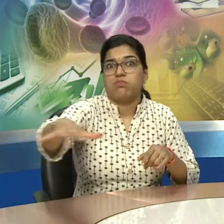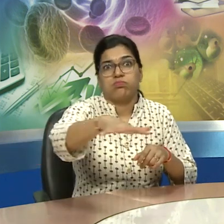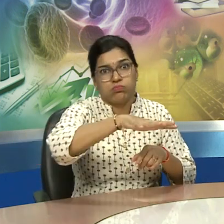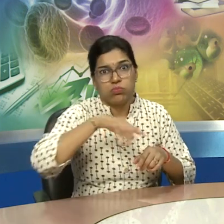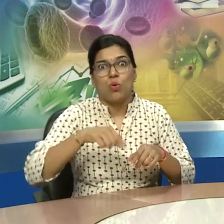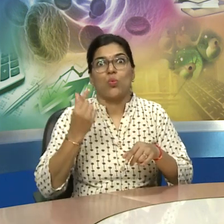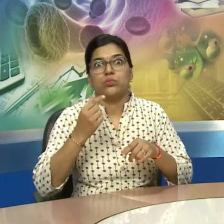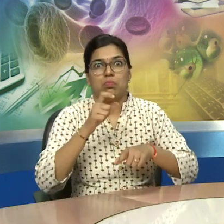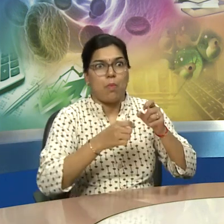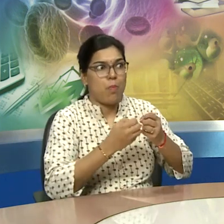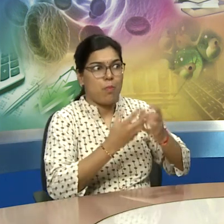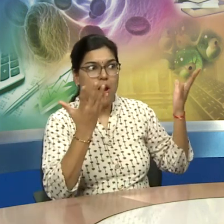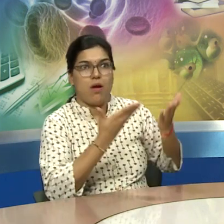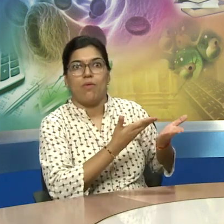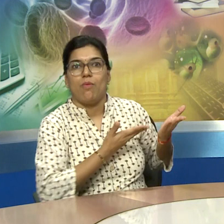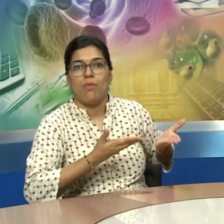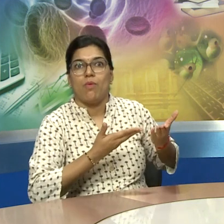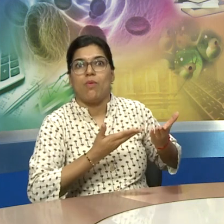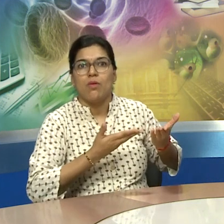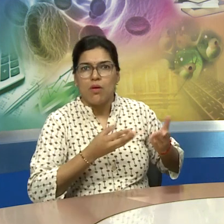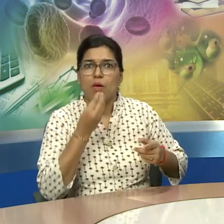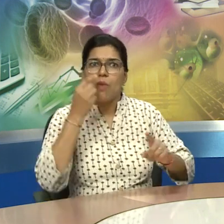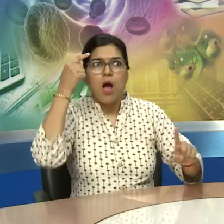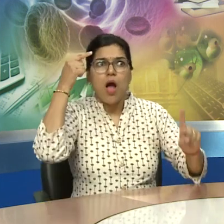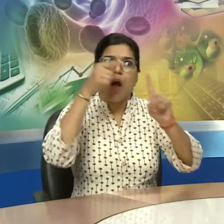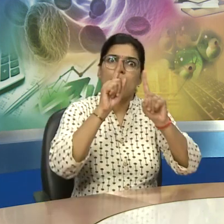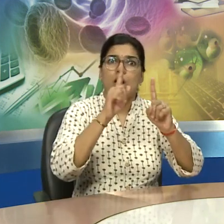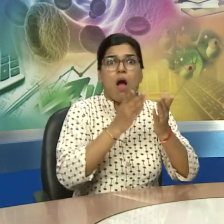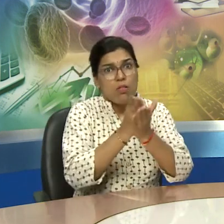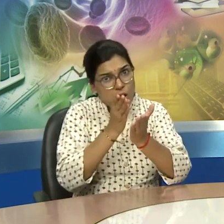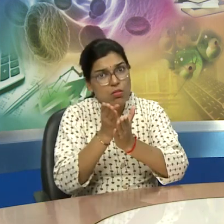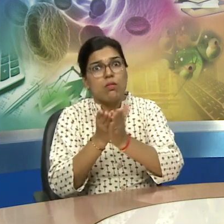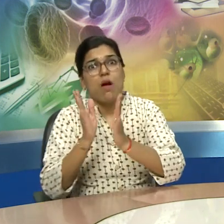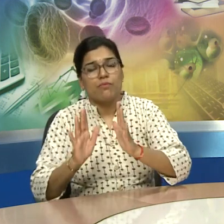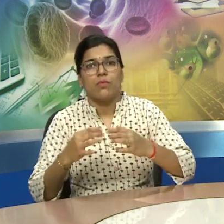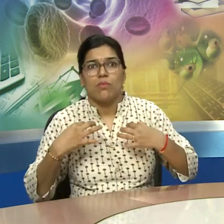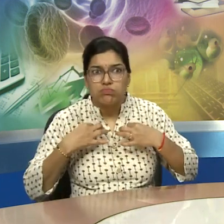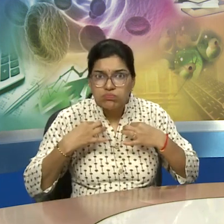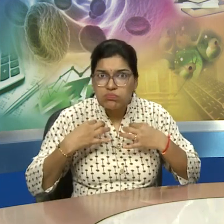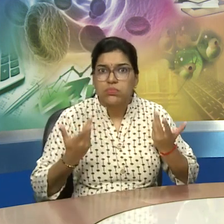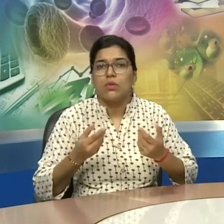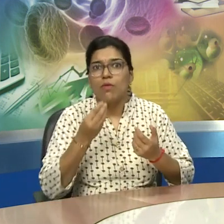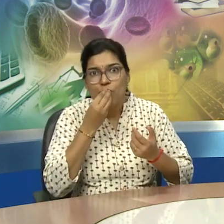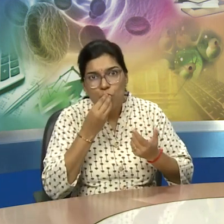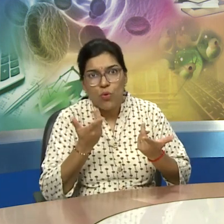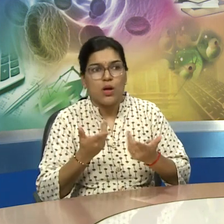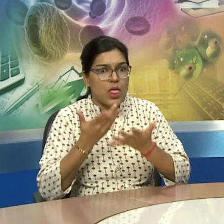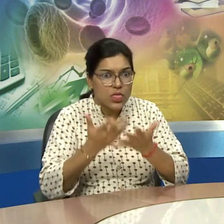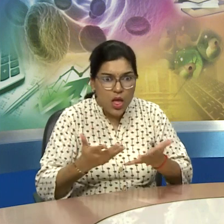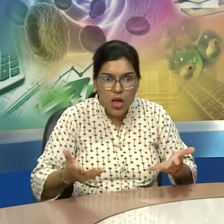because now the population was increasing so there was demand of more food and